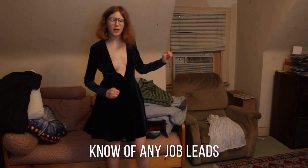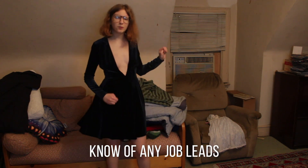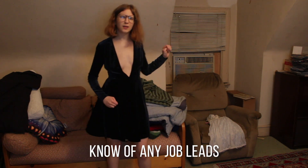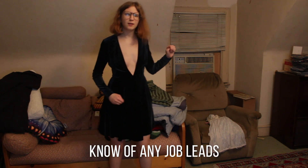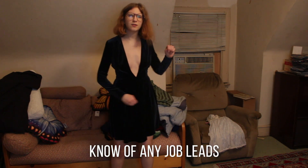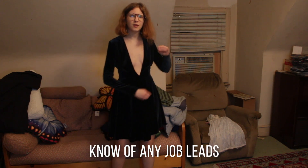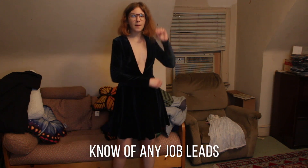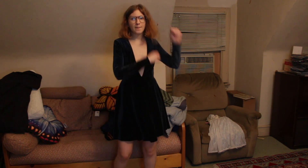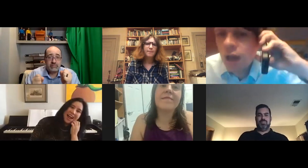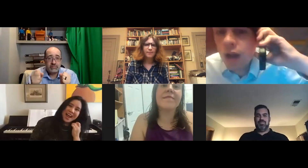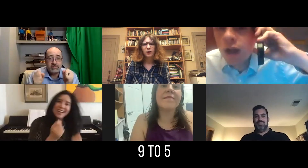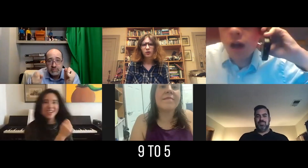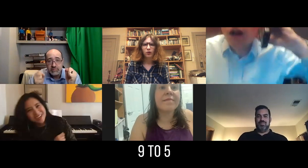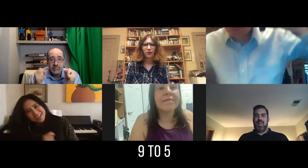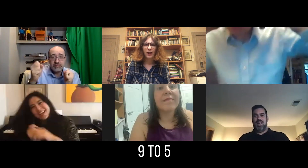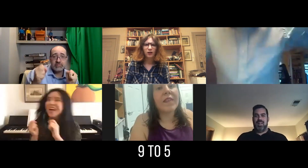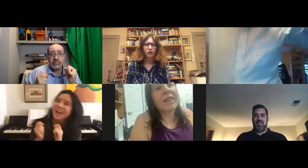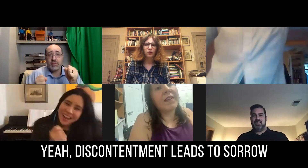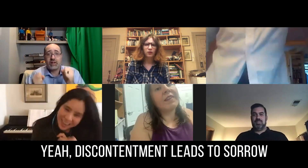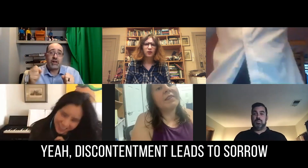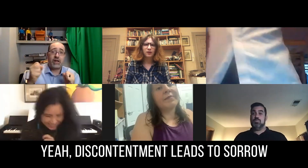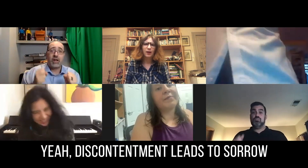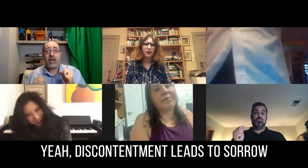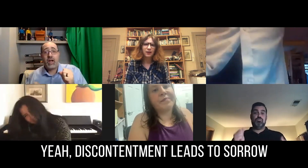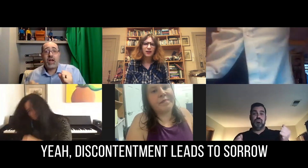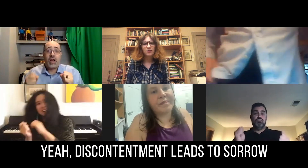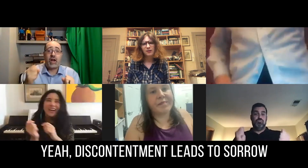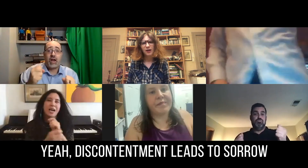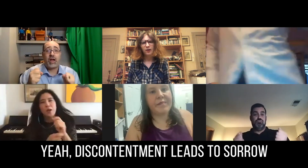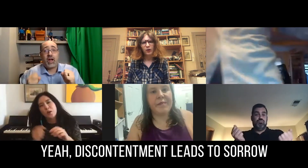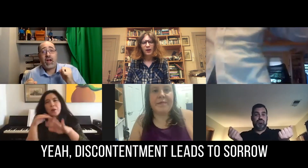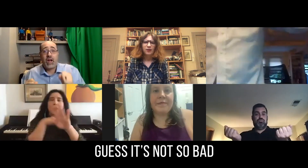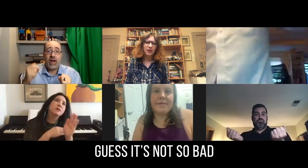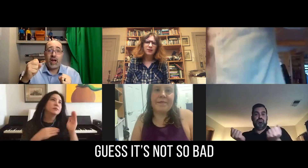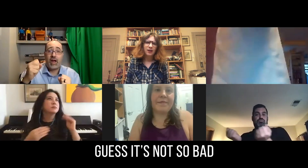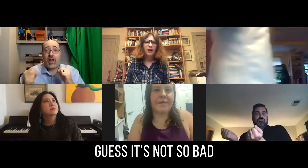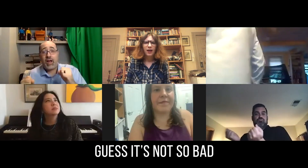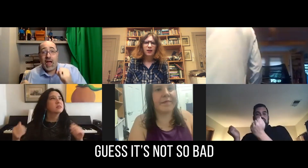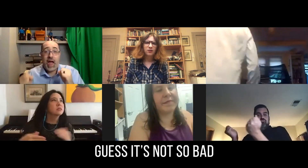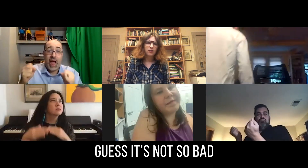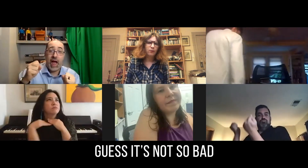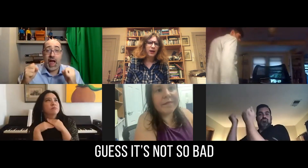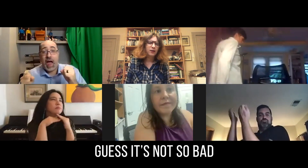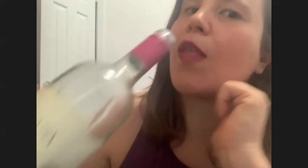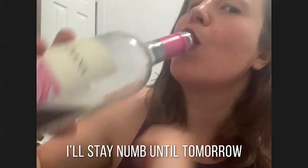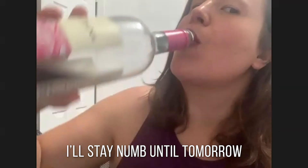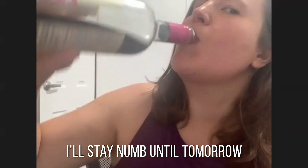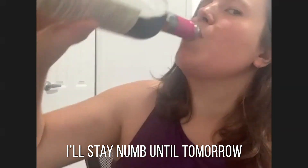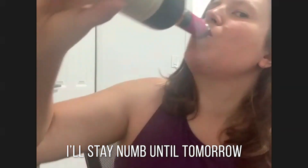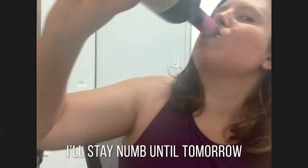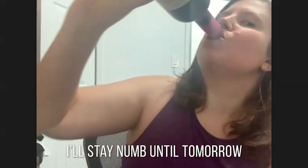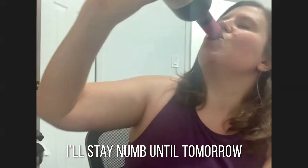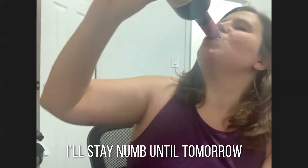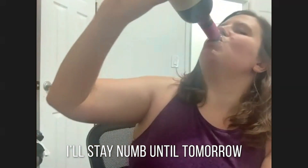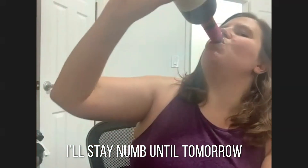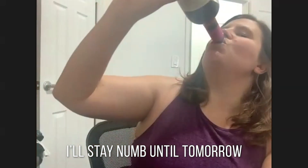any job leads. 9 to 5, yeah, discontentment leads to sorrow. Guess it's not so bad. I'll stay